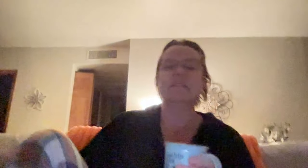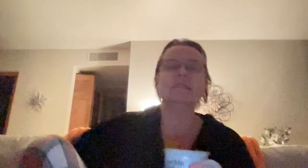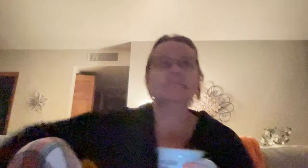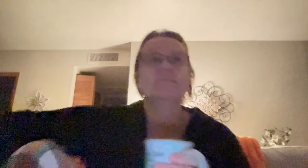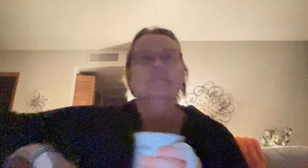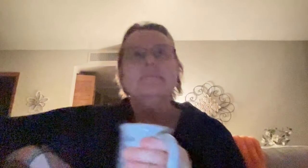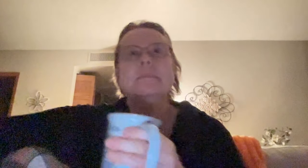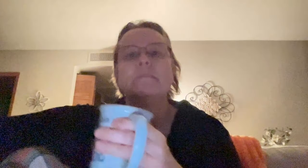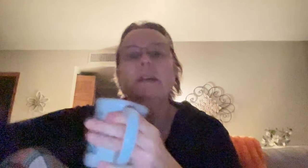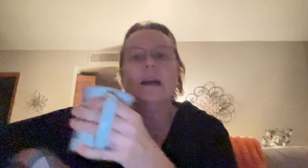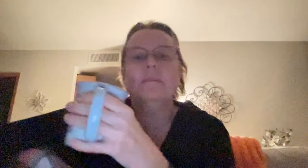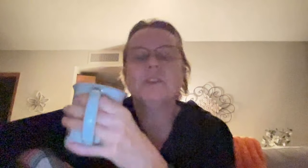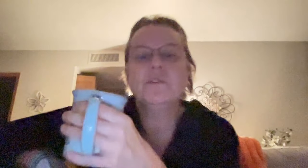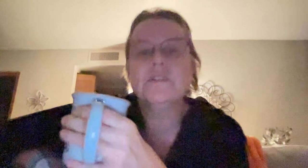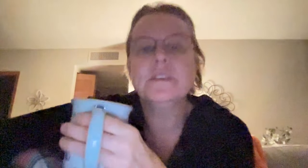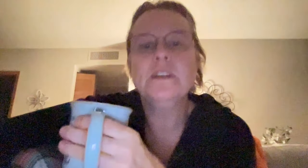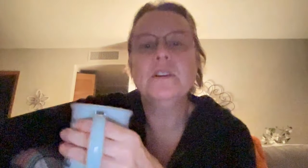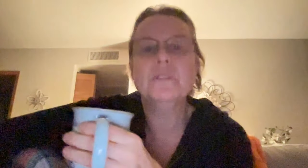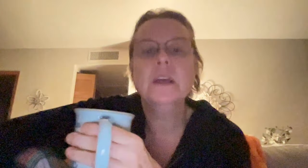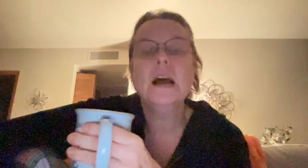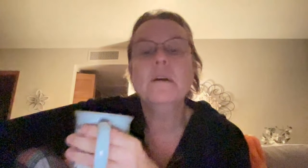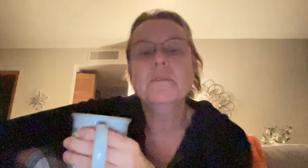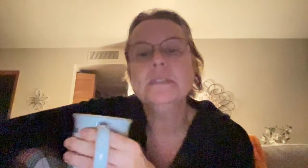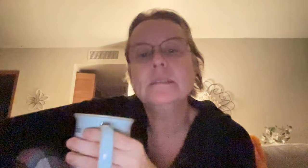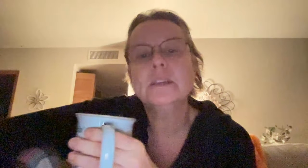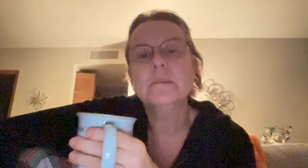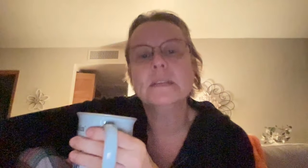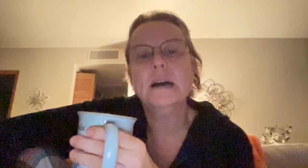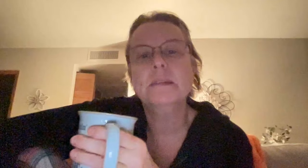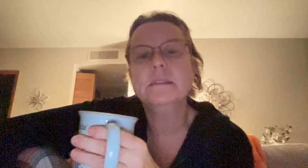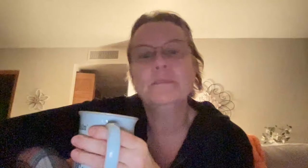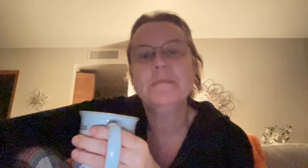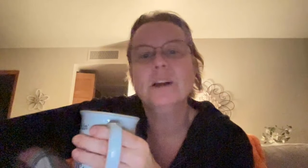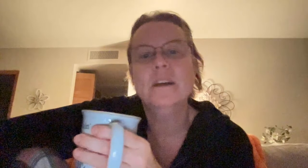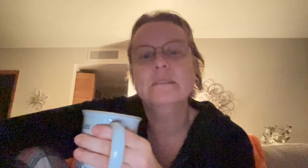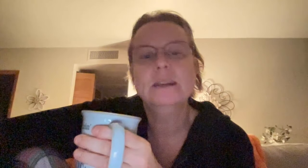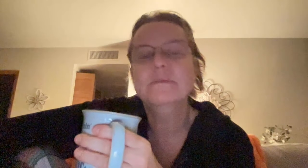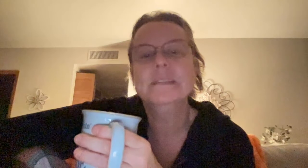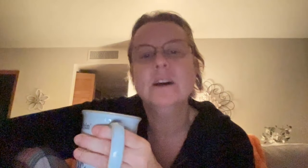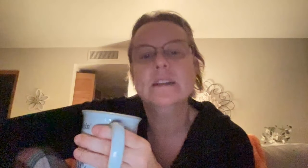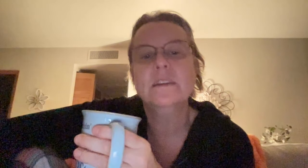anyways, but so there's, you know, the reason I was talking about the comments, so you're probably gone. Everybody's gone now.